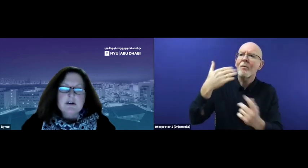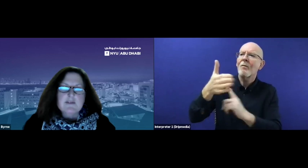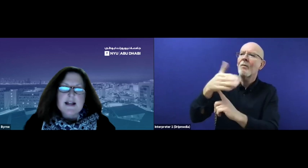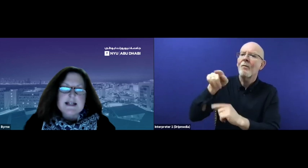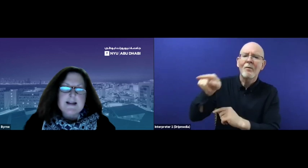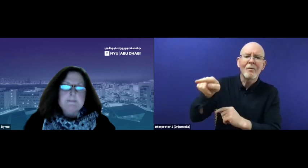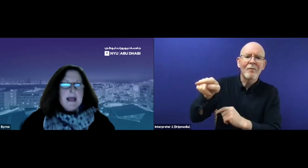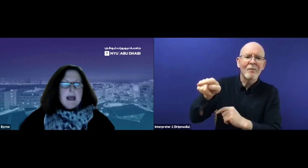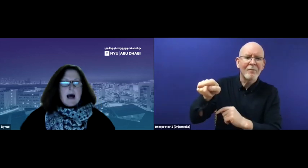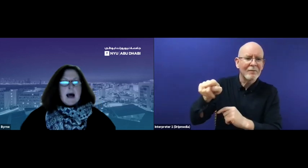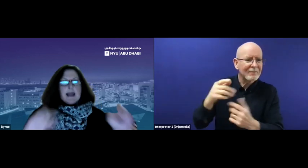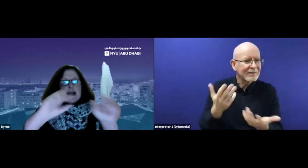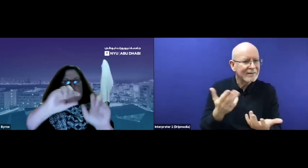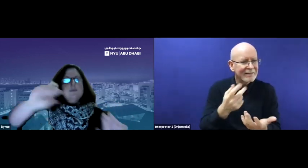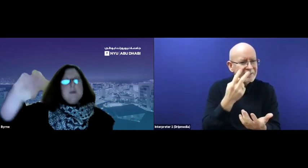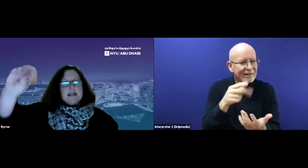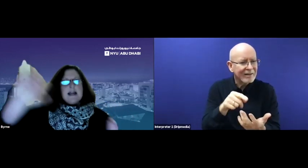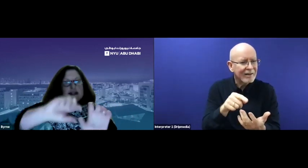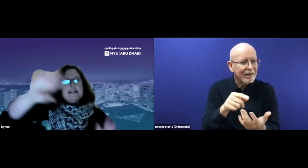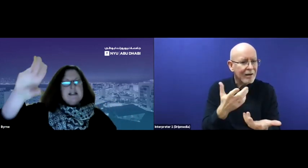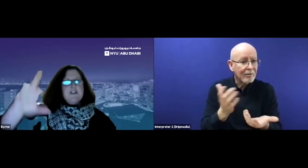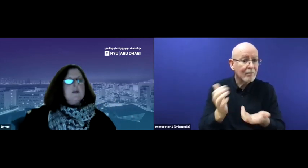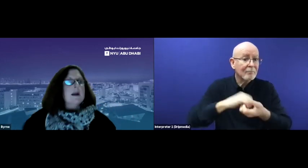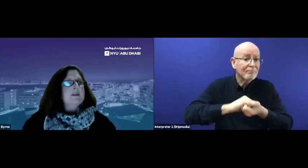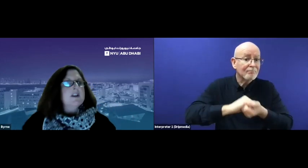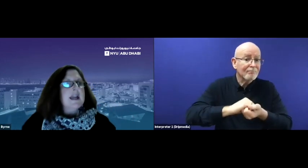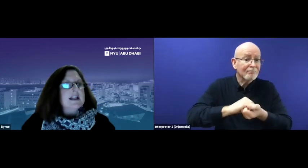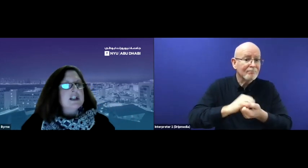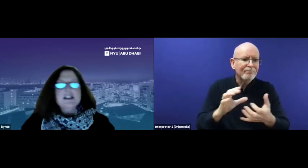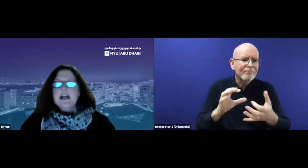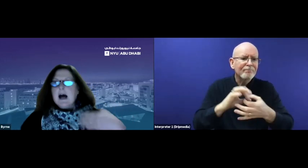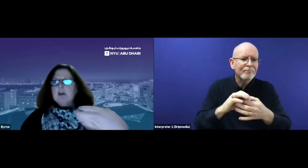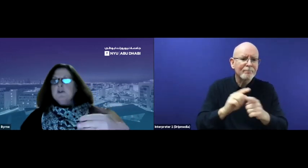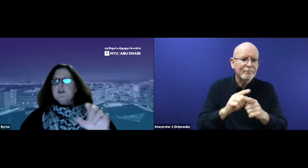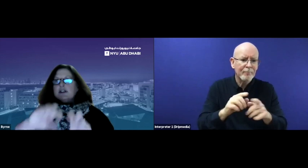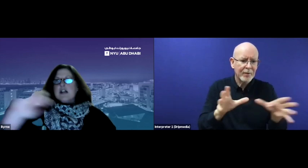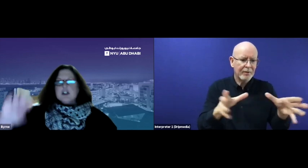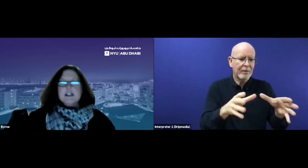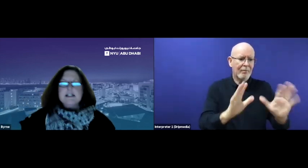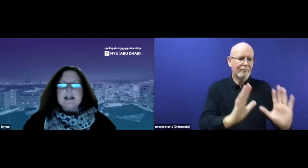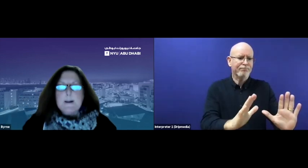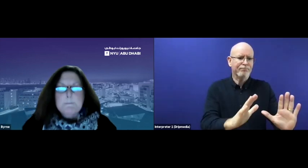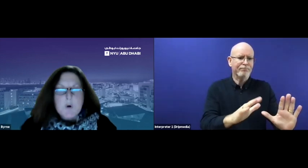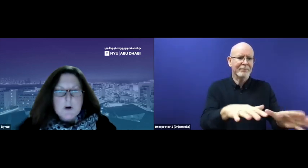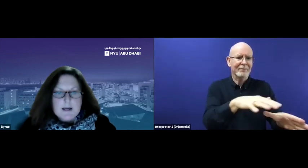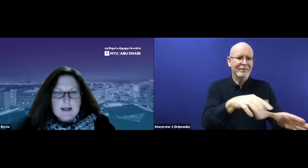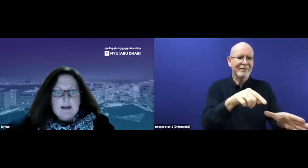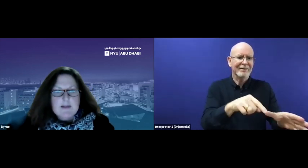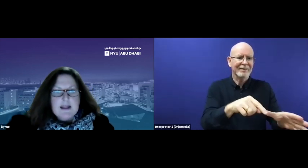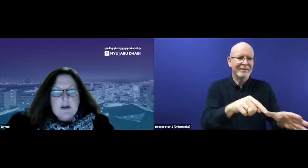inventing it. It has really, I think, significant ramifications for those countries bordering the EU.